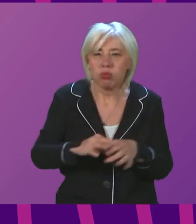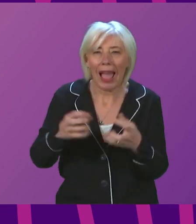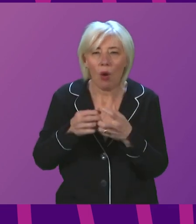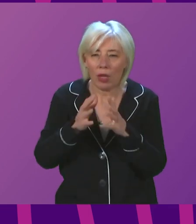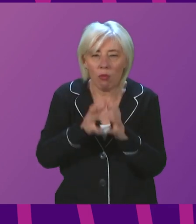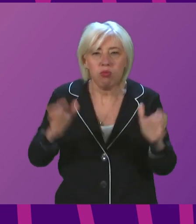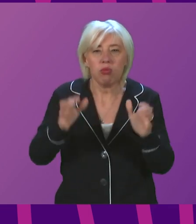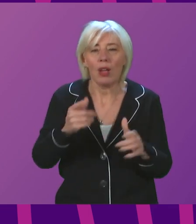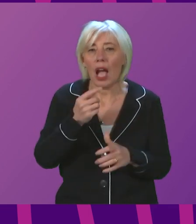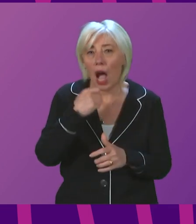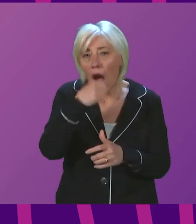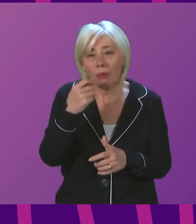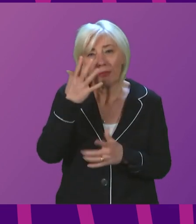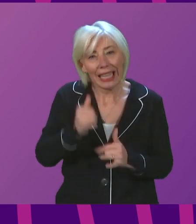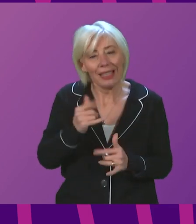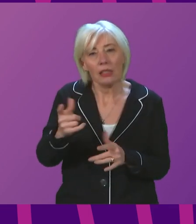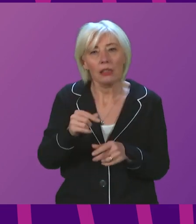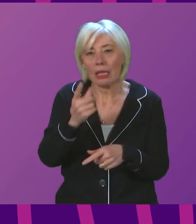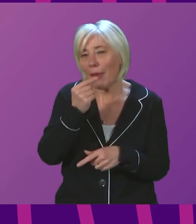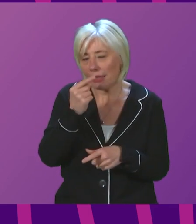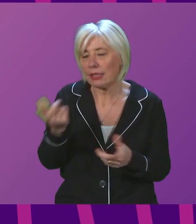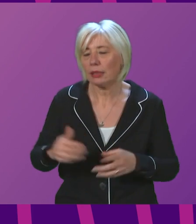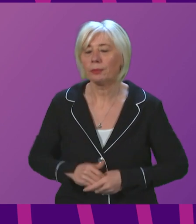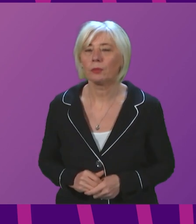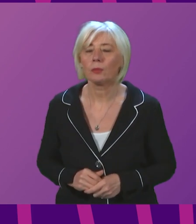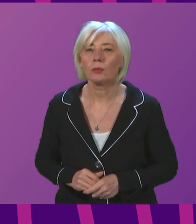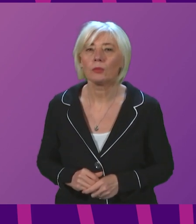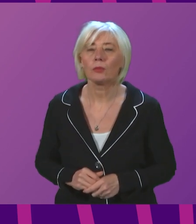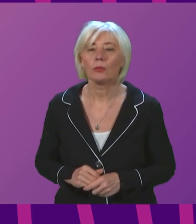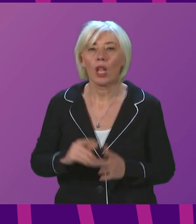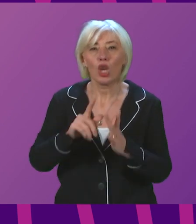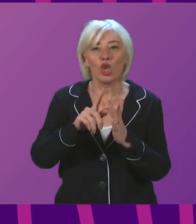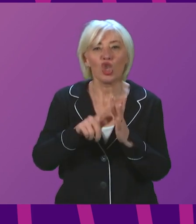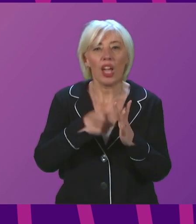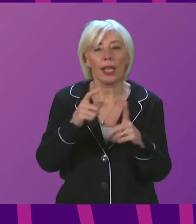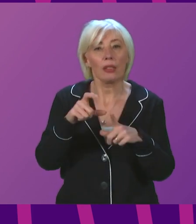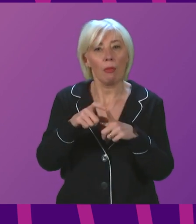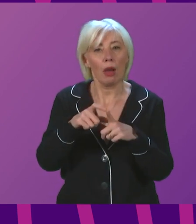testing capacity as far as we possibly can. Jackie Dunbar to be followed by Murdo Fraser.